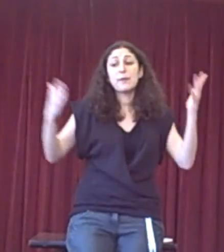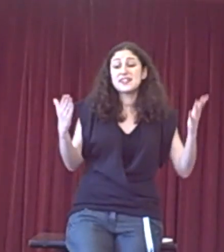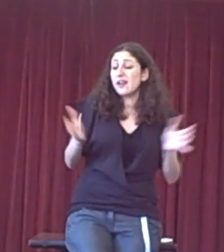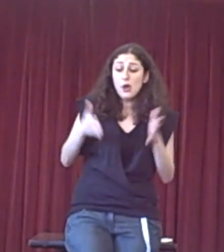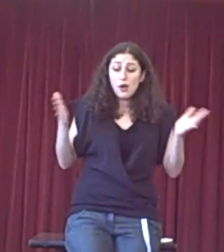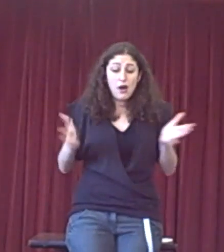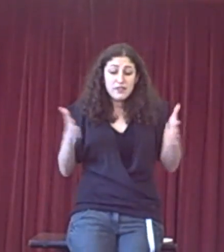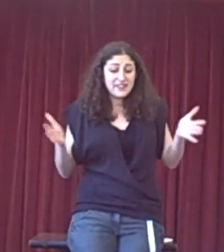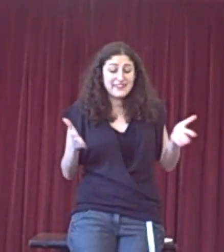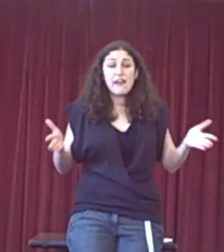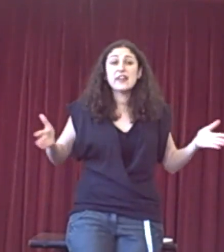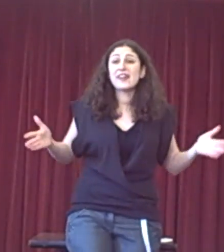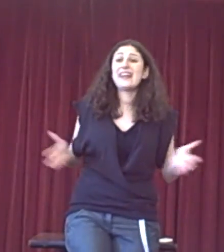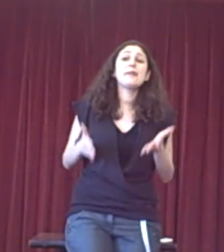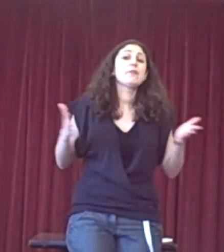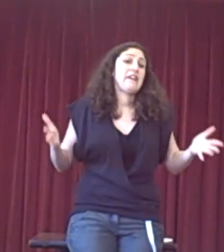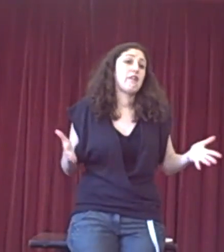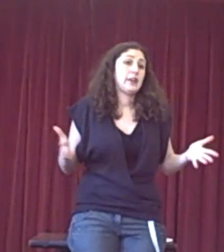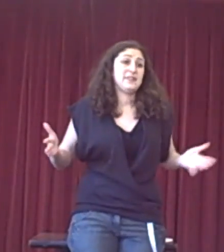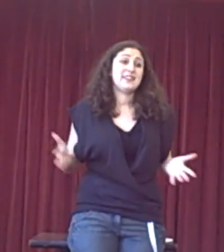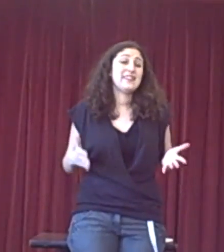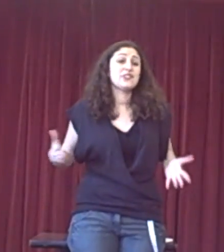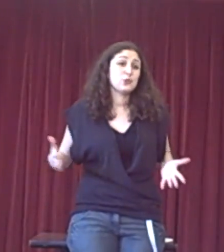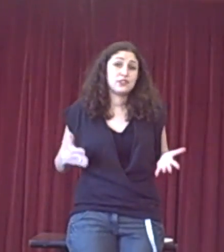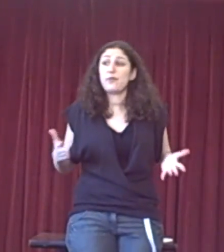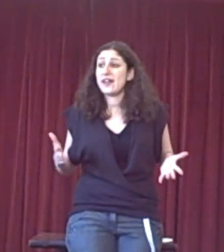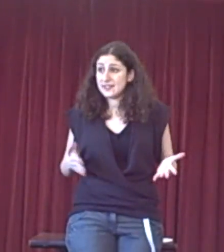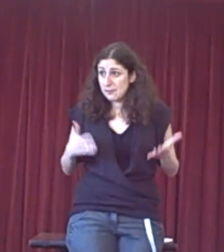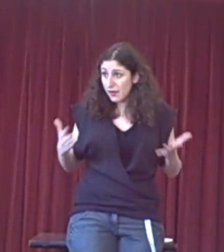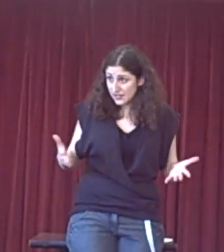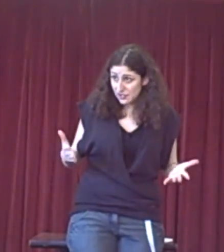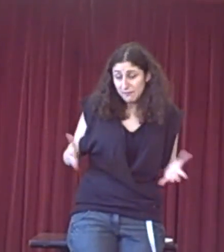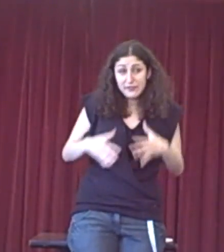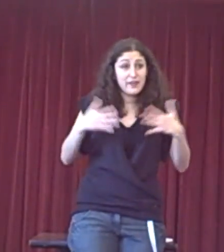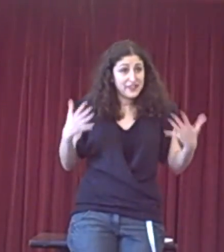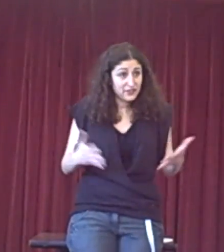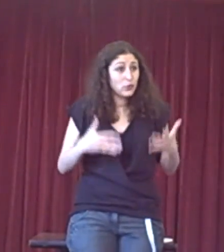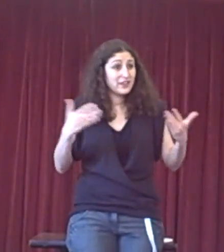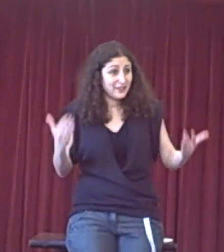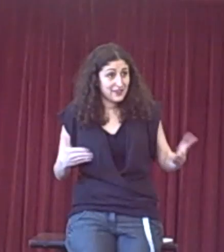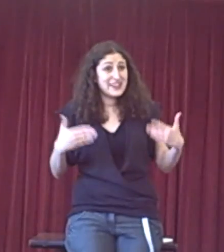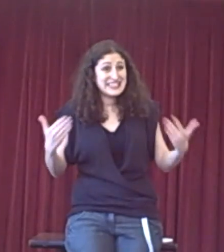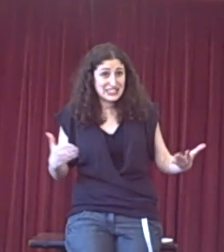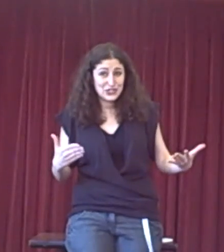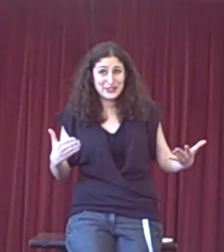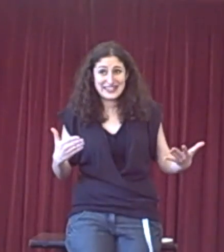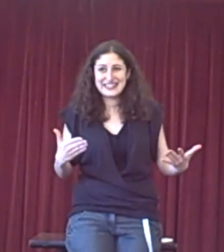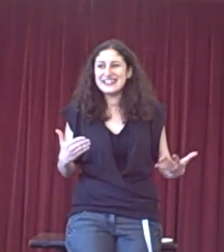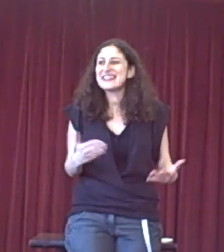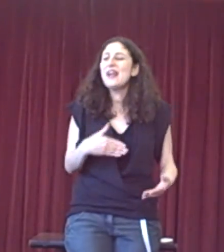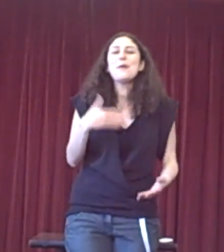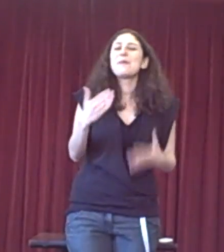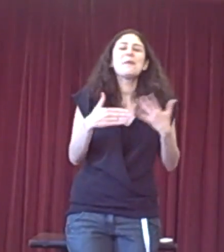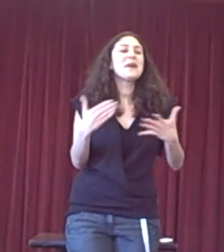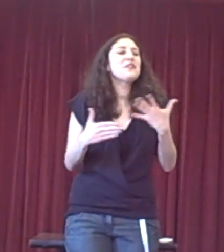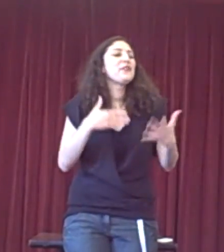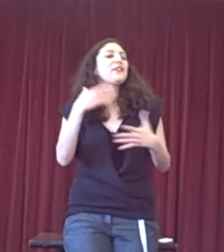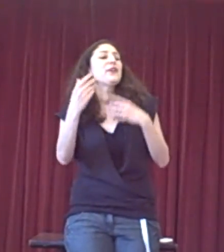rebutting, aren't necessarily going to label their arguments in these sorts of ways. They might do, I think it's really a nice thing to do in that sense, but they might not do, so